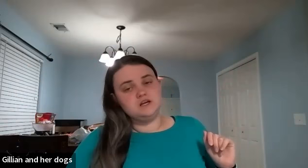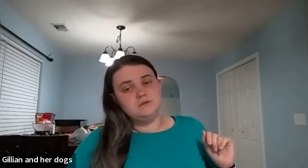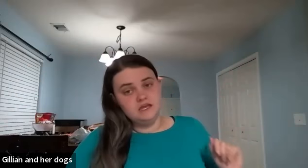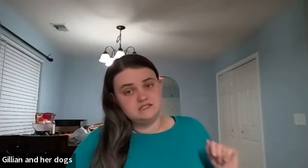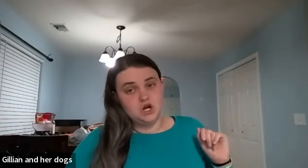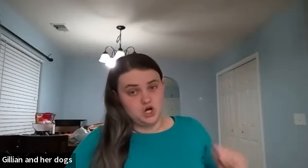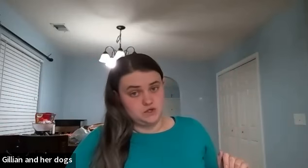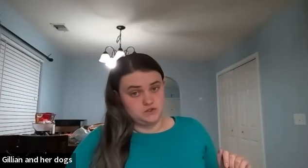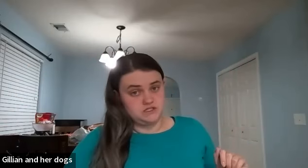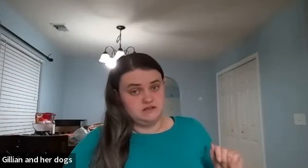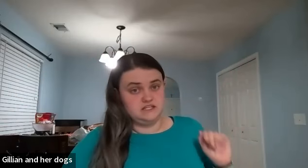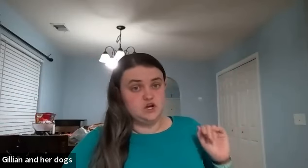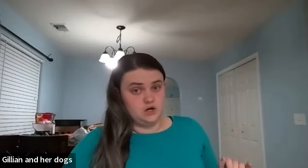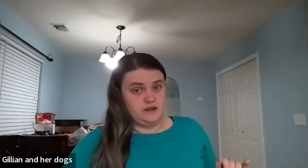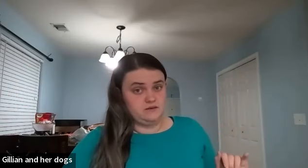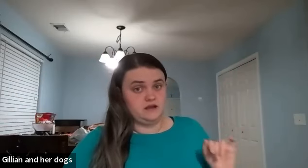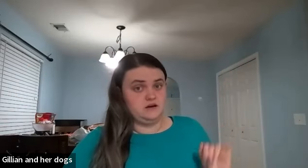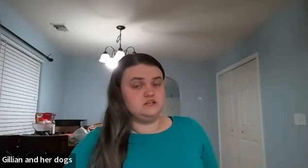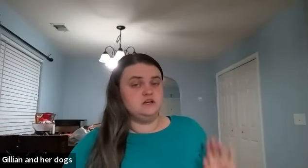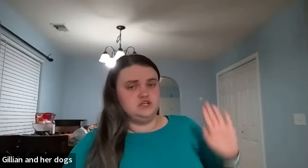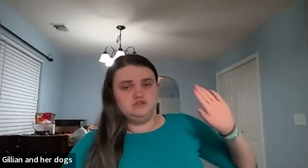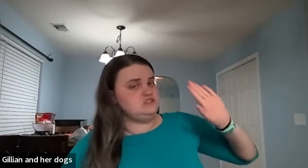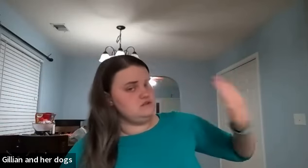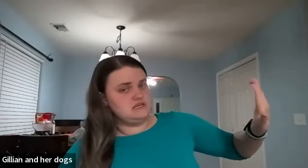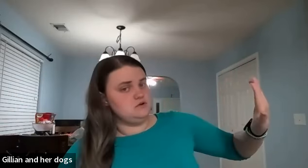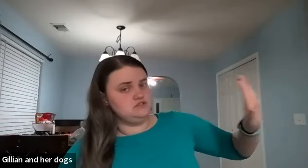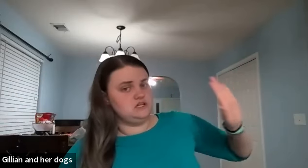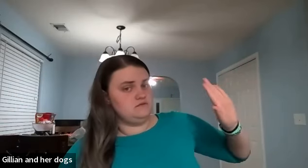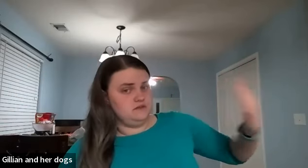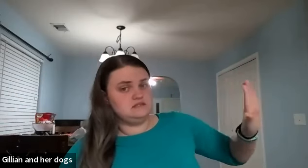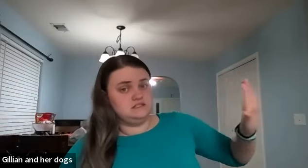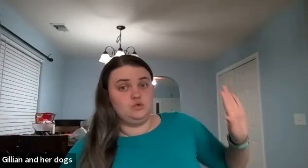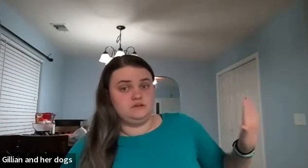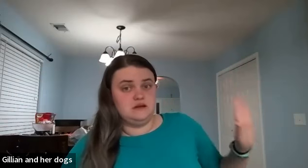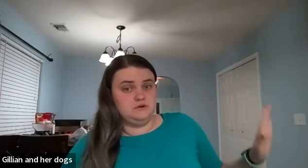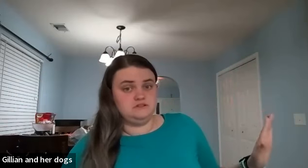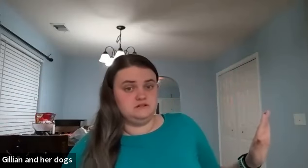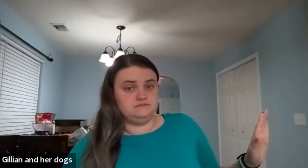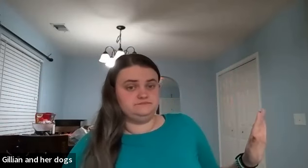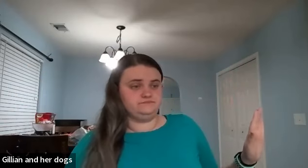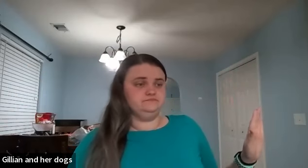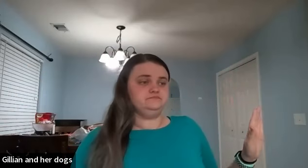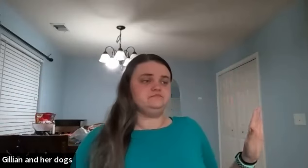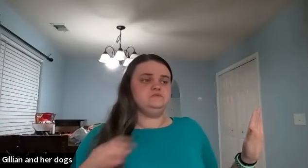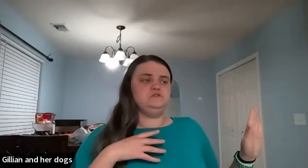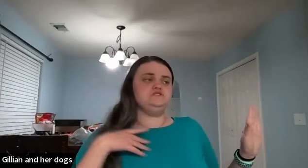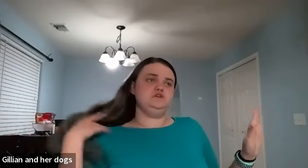you're talking about his and hers like it's her backpack hers you just do the same motion of this towards that person so